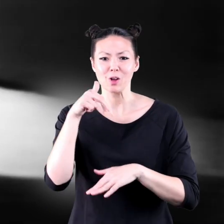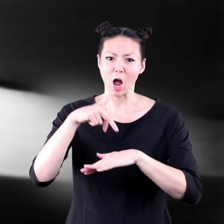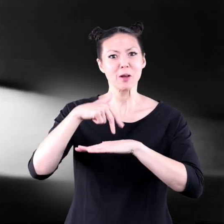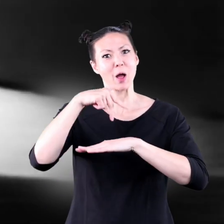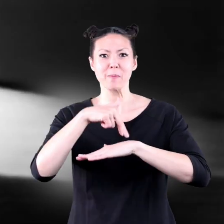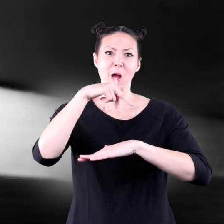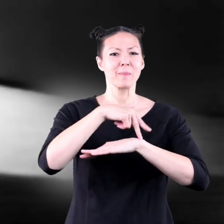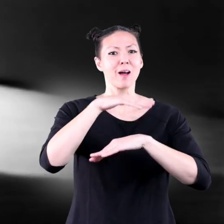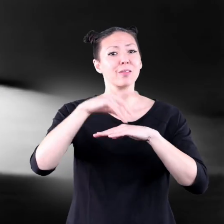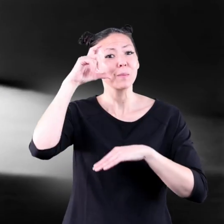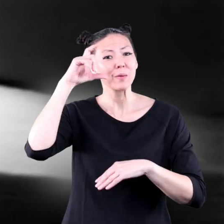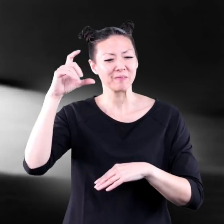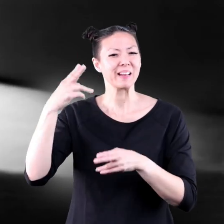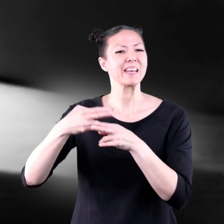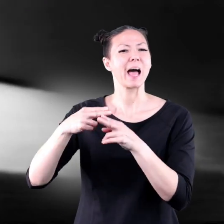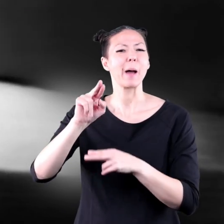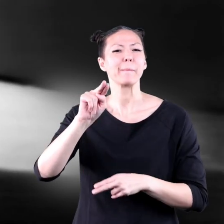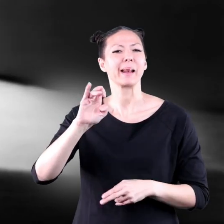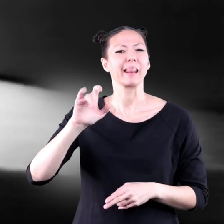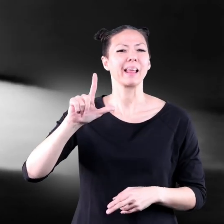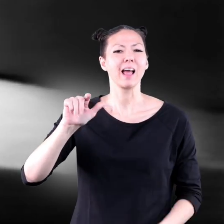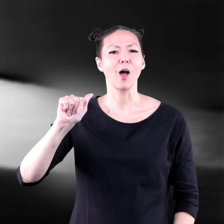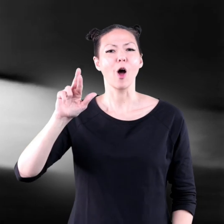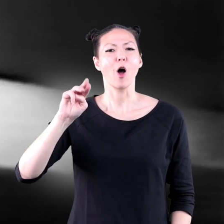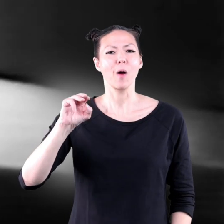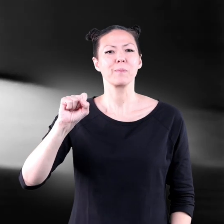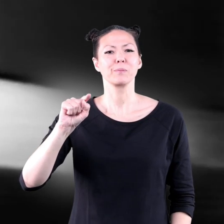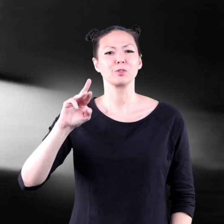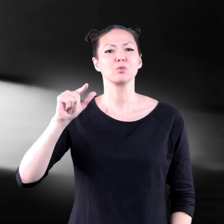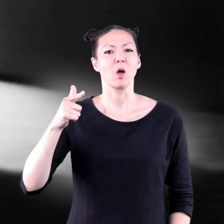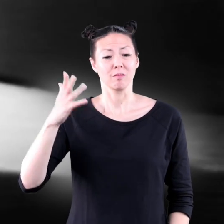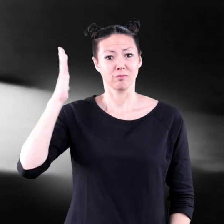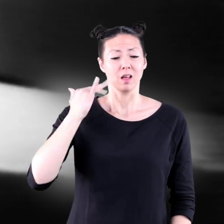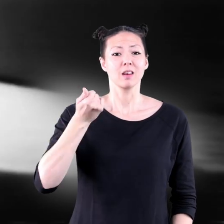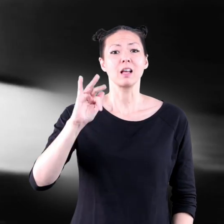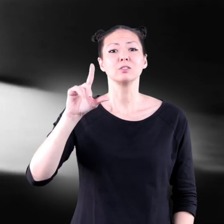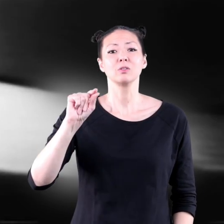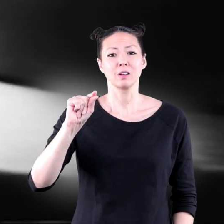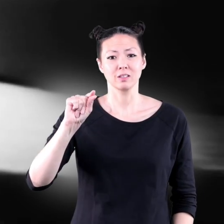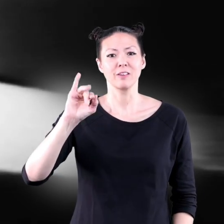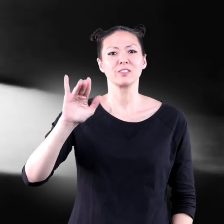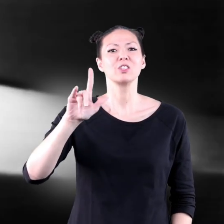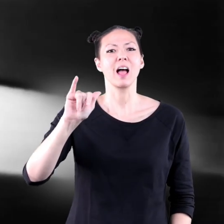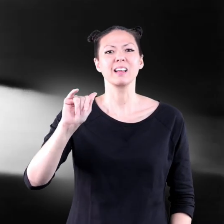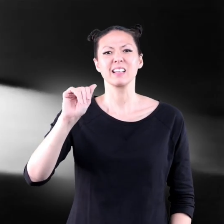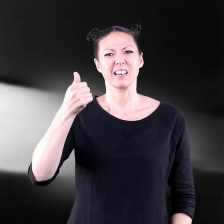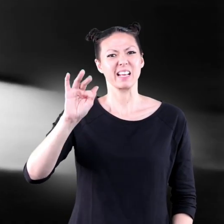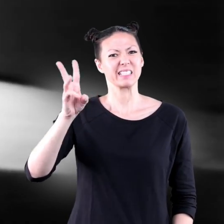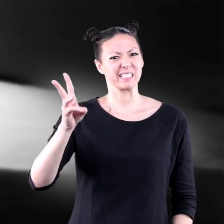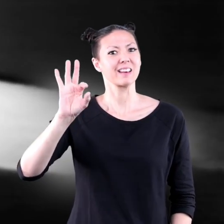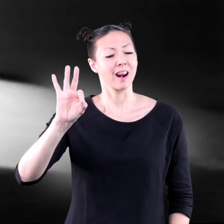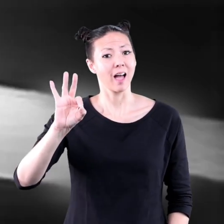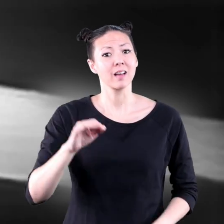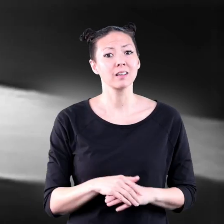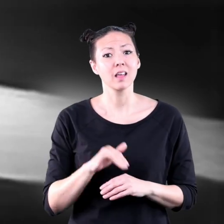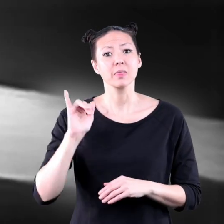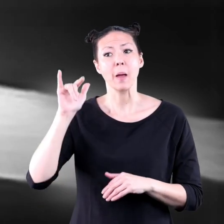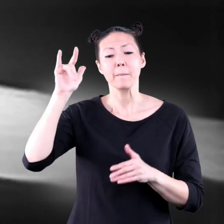on the moon was neil armstrong on july 20th 1969 the pilot's name